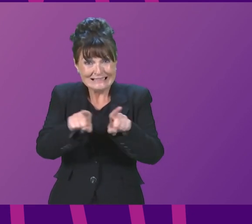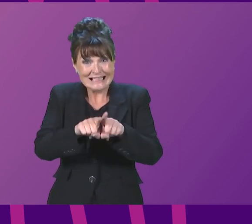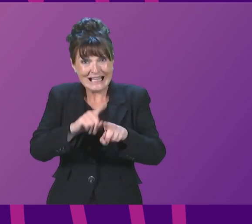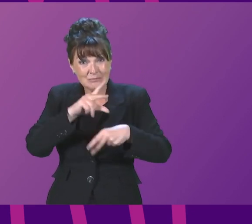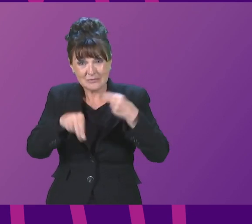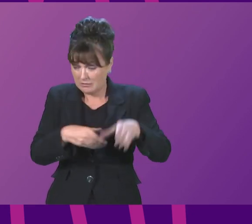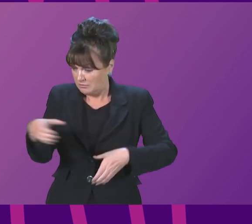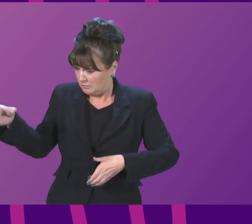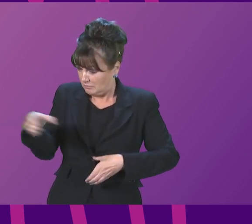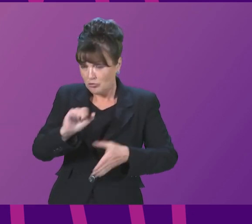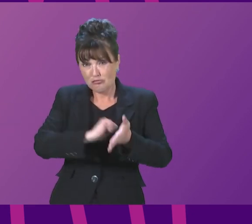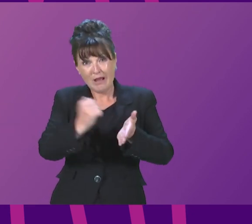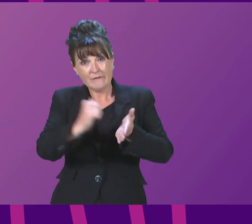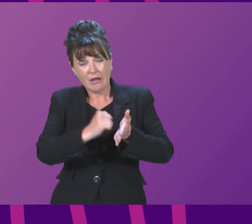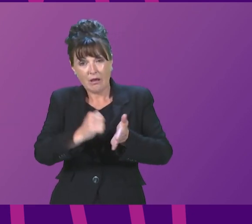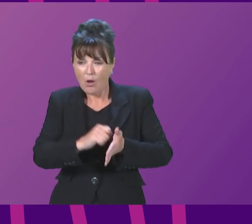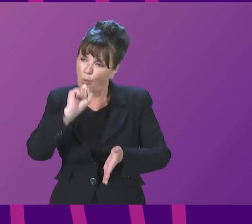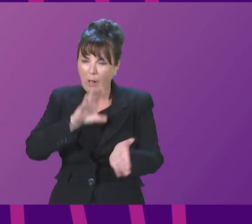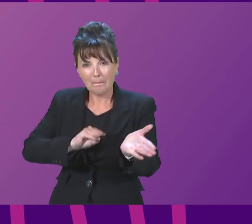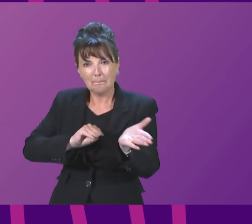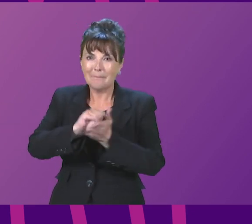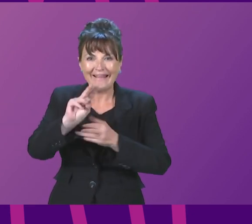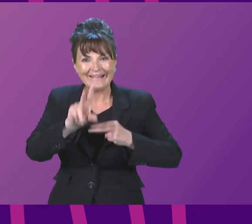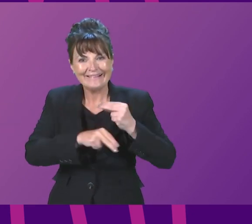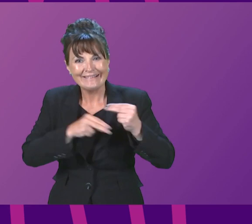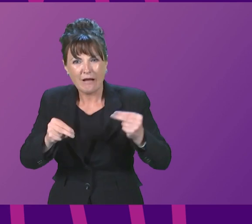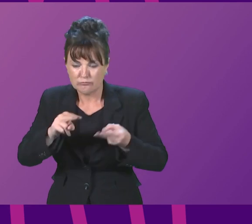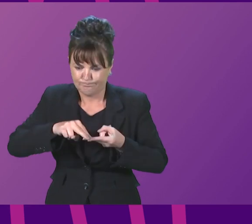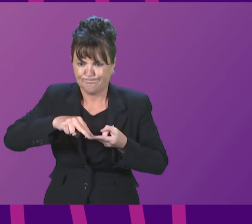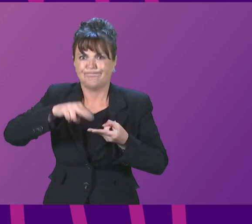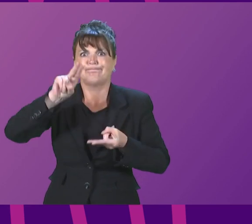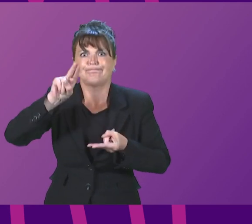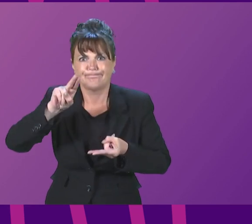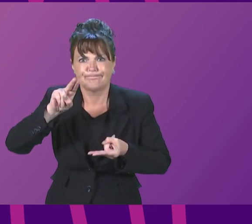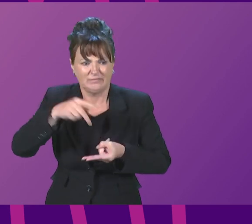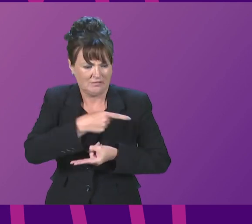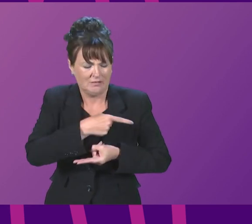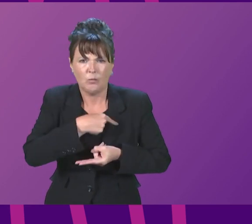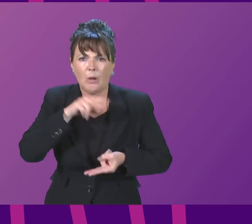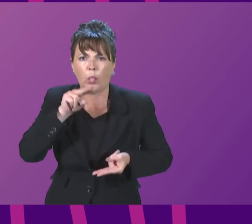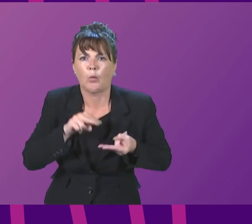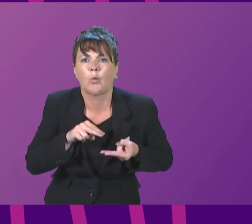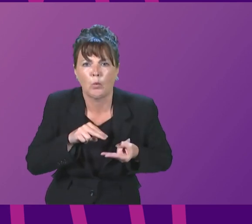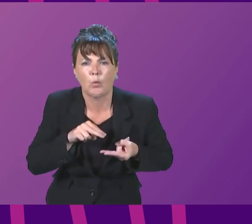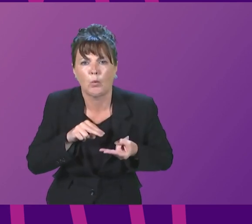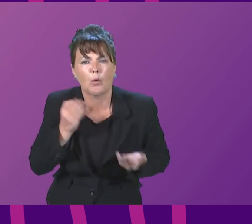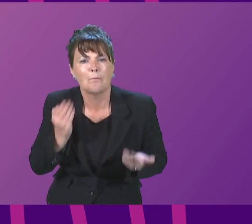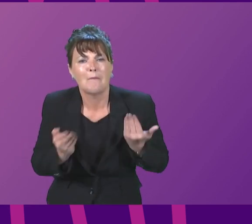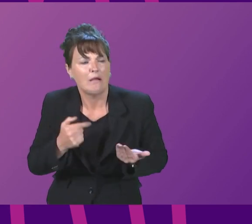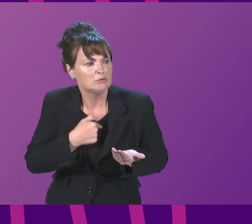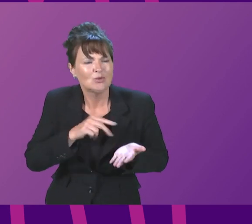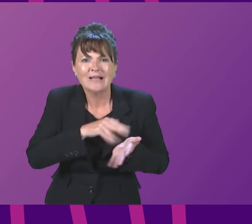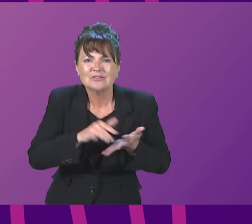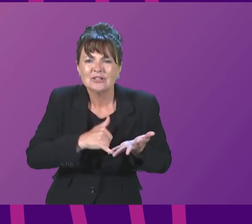put out recruitment adverts saying they will pay nurses the rate that nurses deserve meaning much higher than NHS